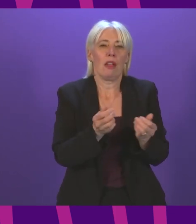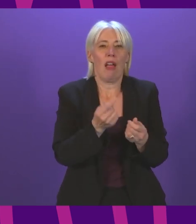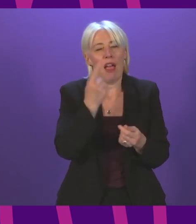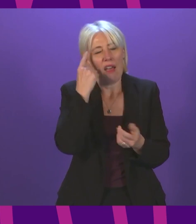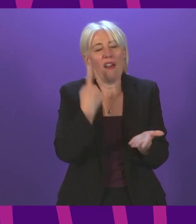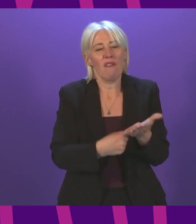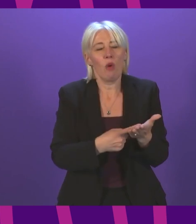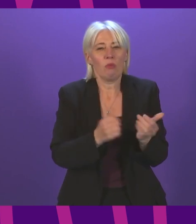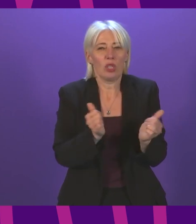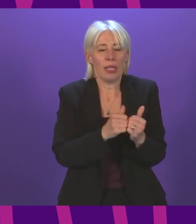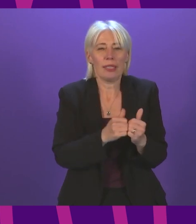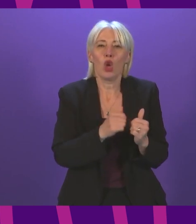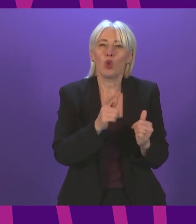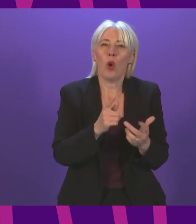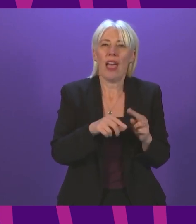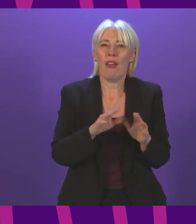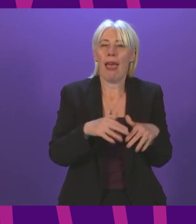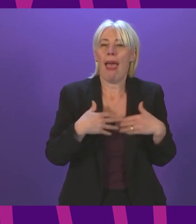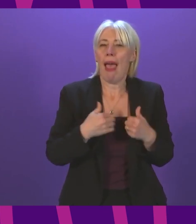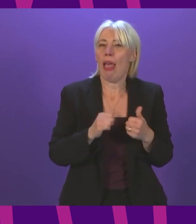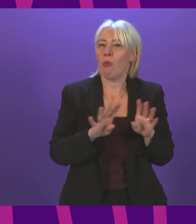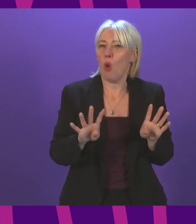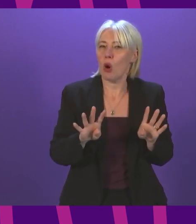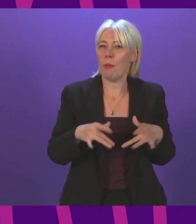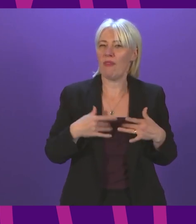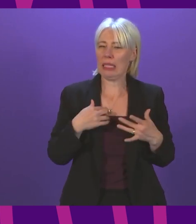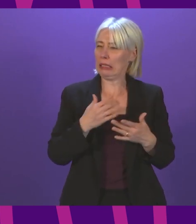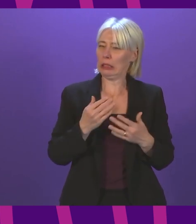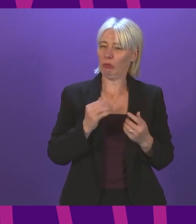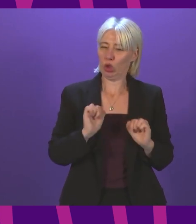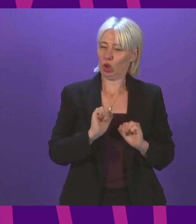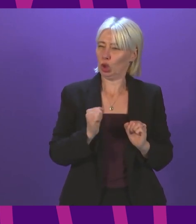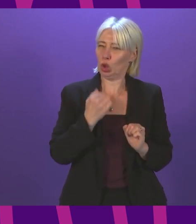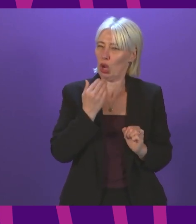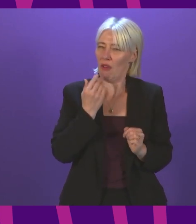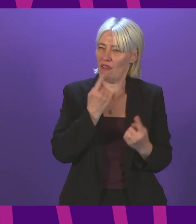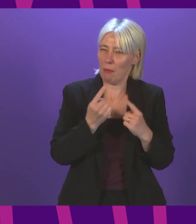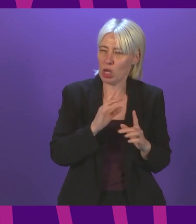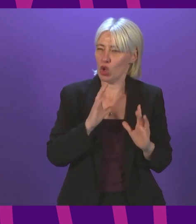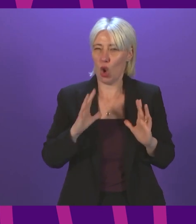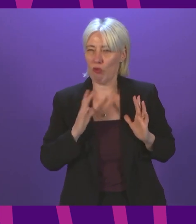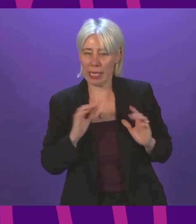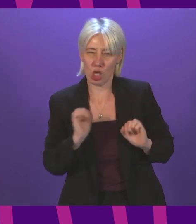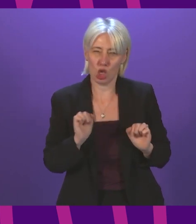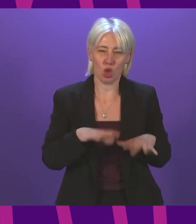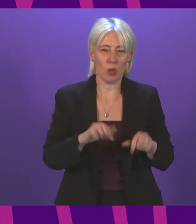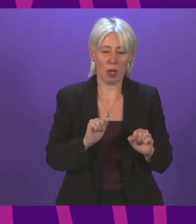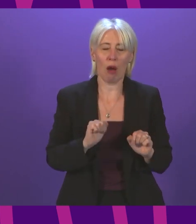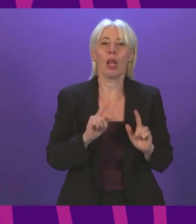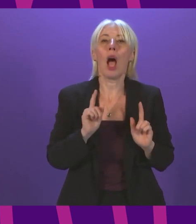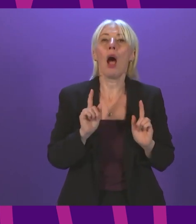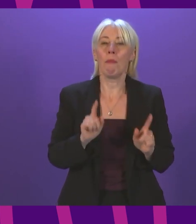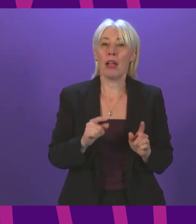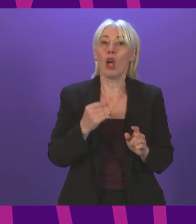That is really important. If a health board felt that it needed to do that, then I understand why. But across all of mainland Scotland,